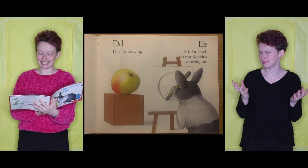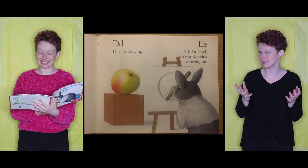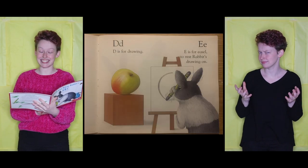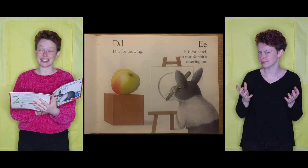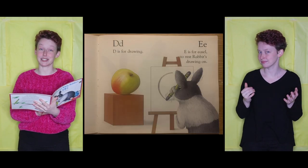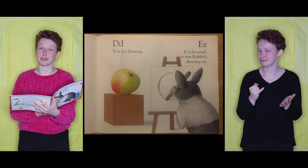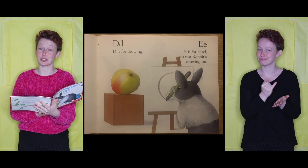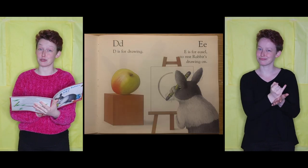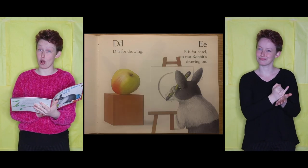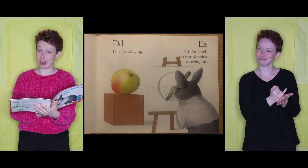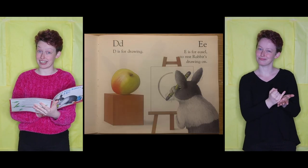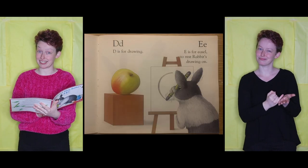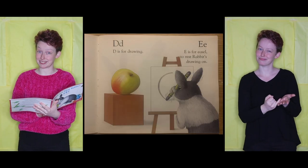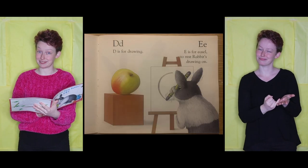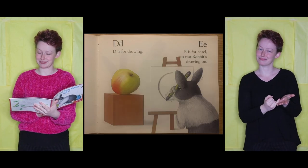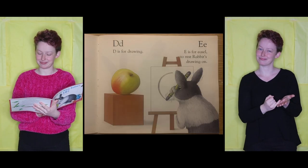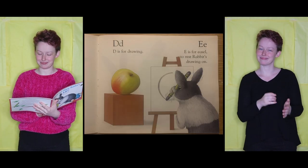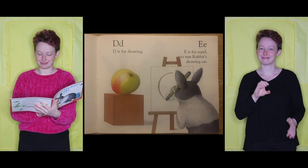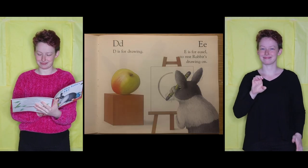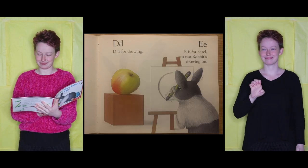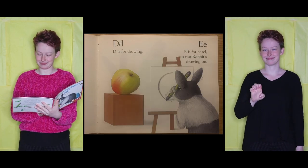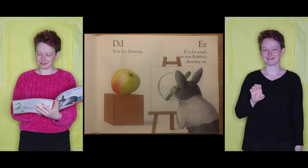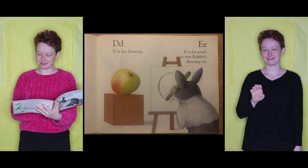is for Drawing.